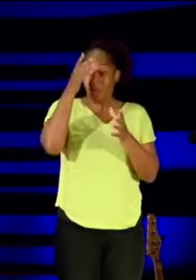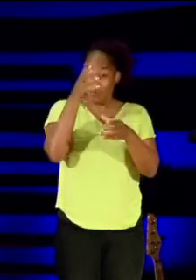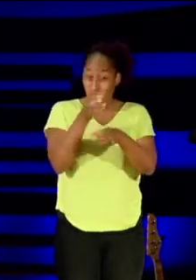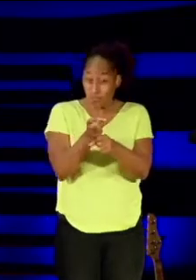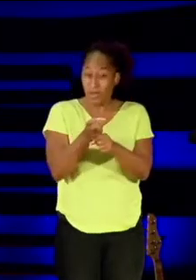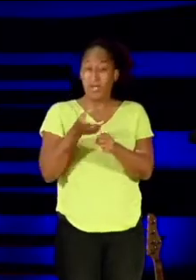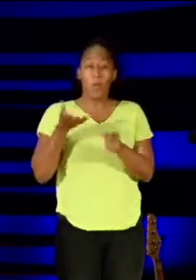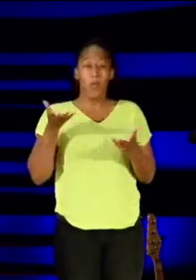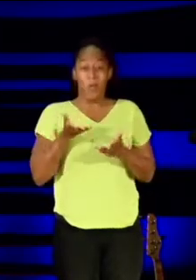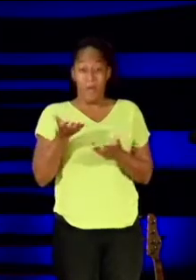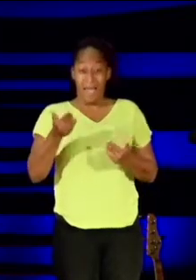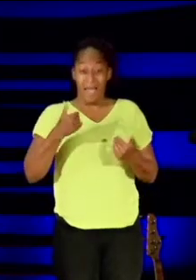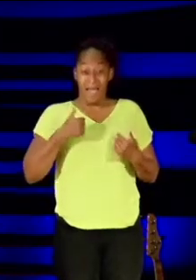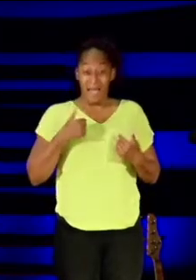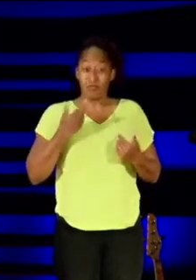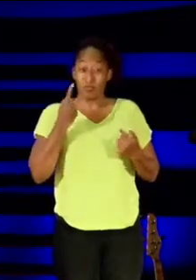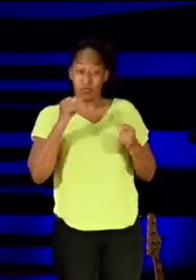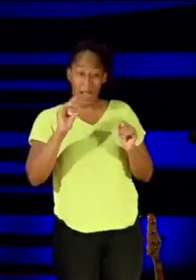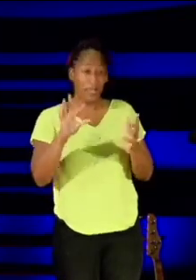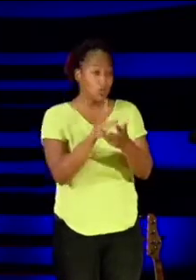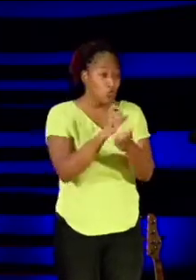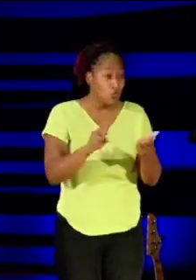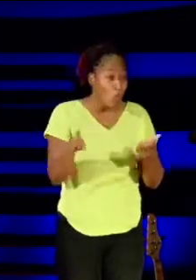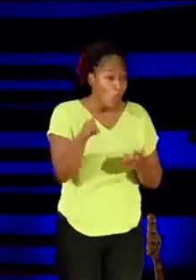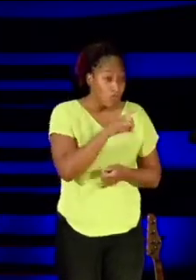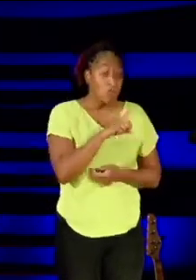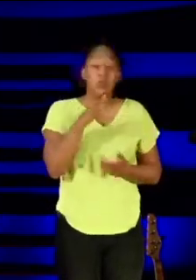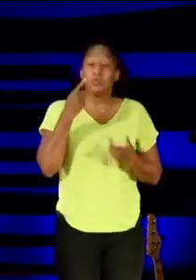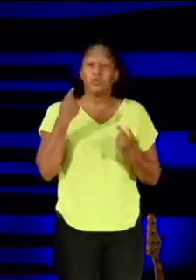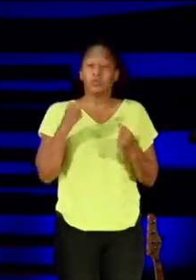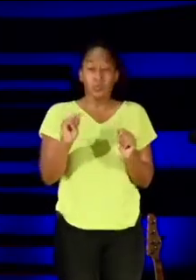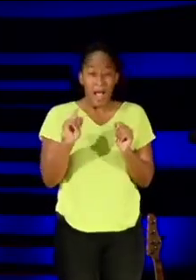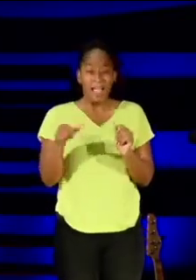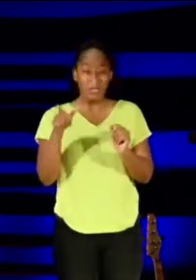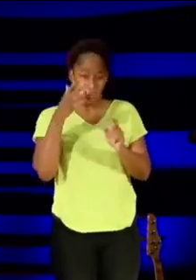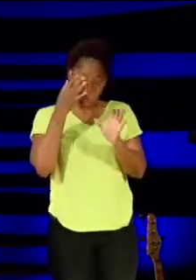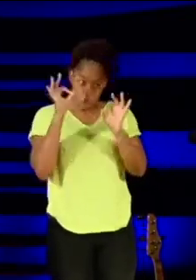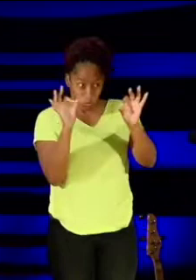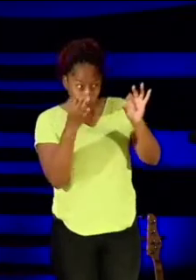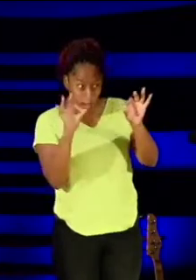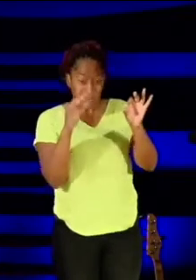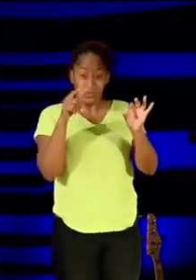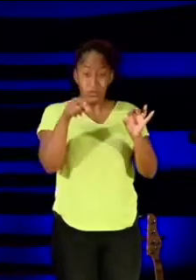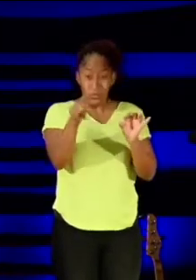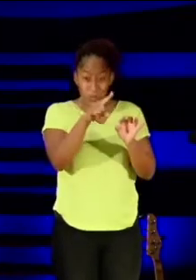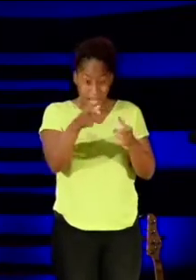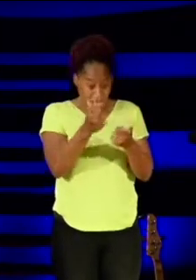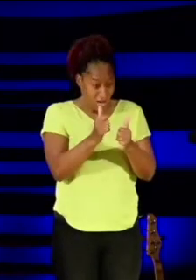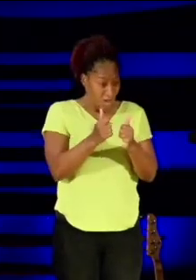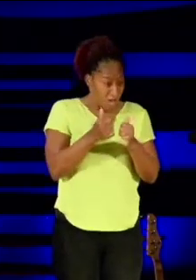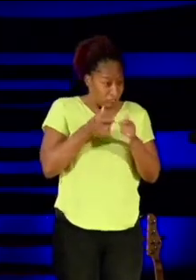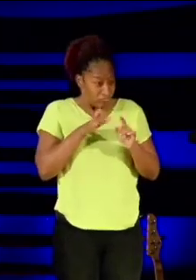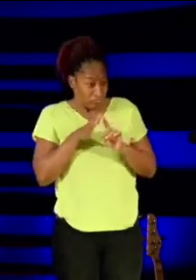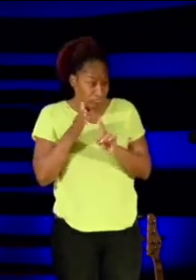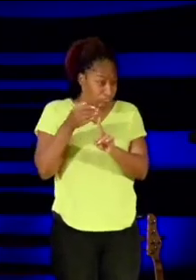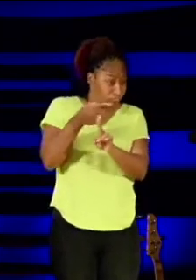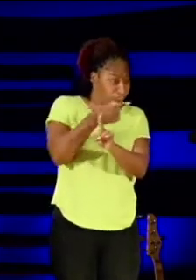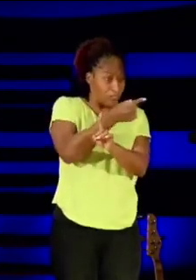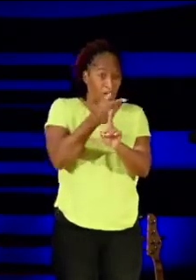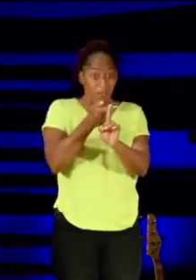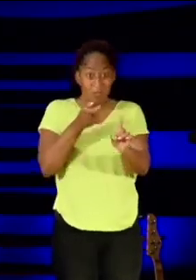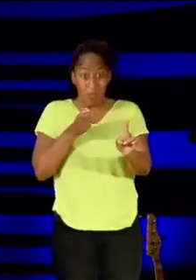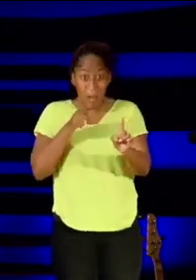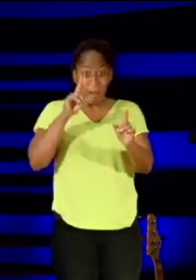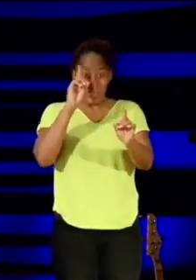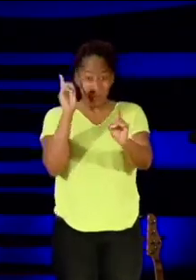attempted to destroy some of you, what has attempted to distract you and deter you from your destiny, can come out